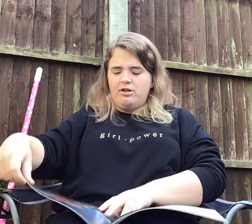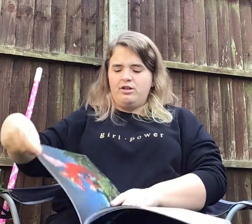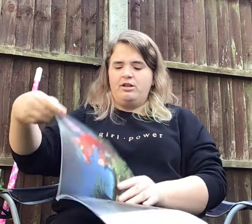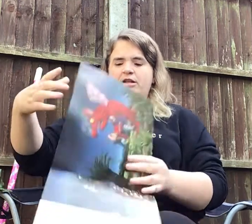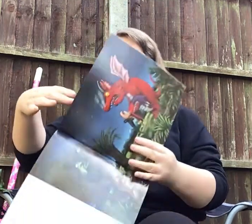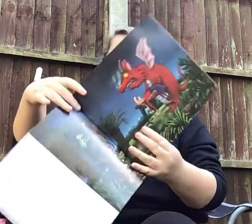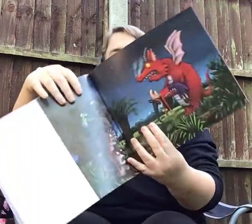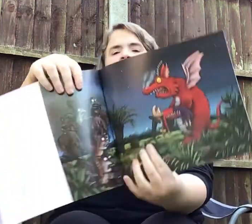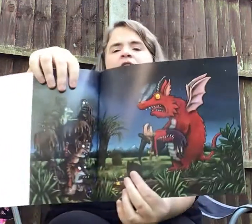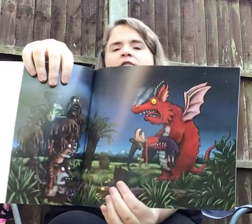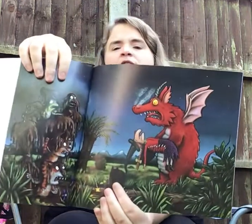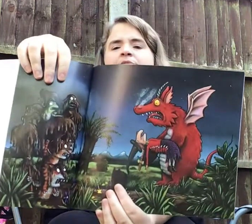Here he is.